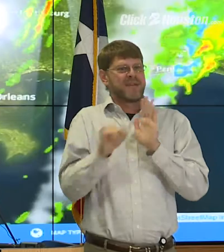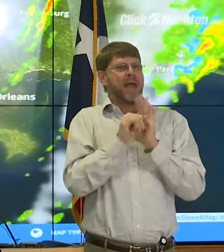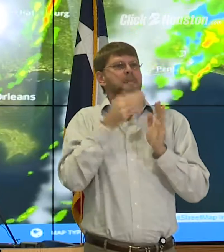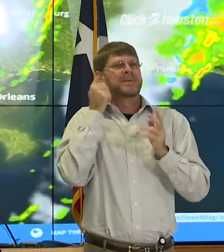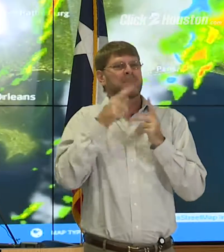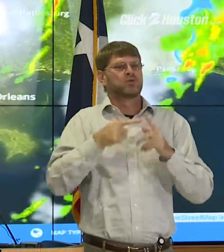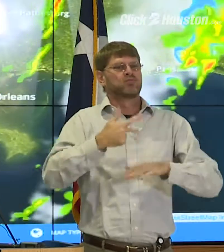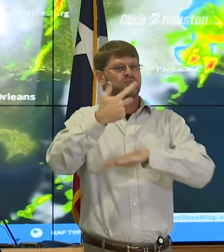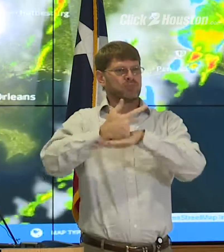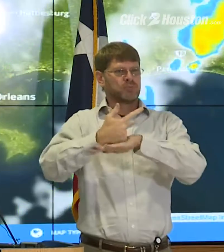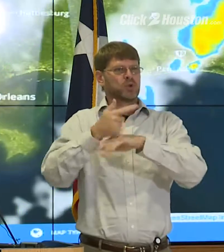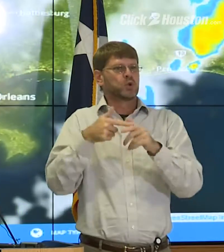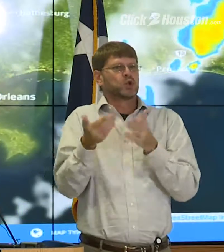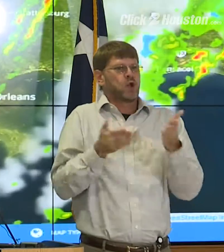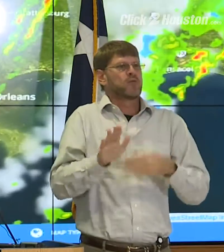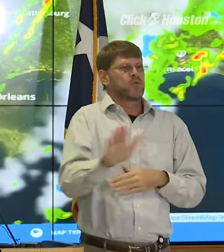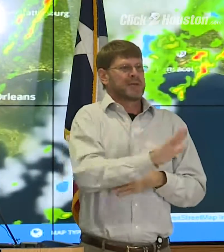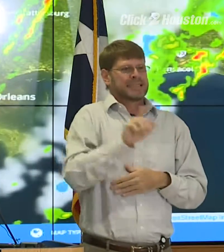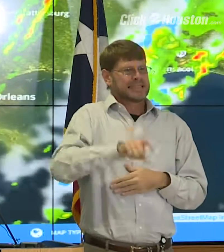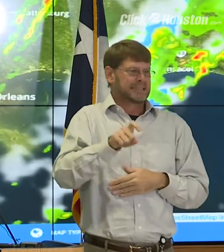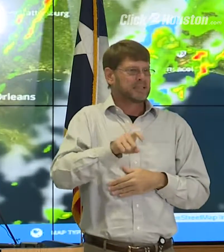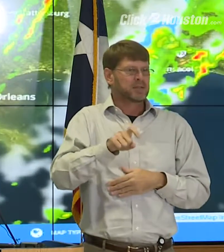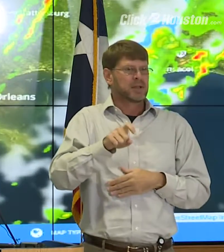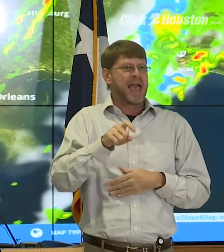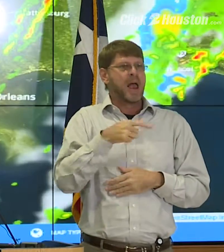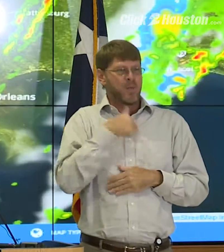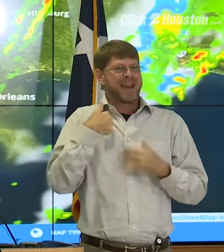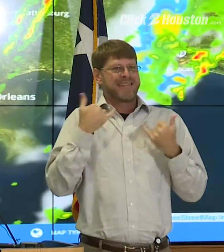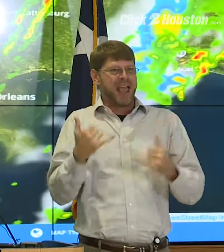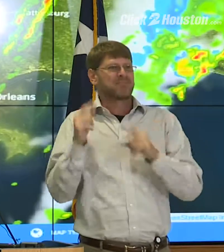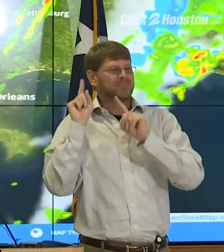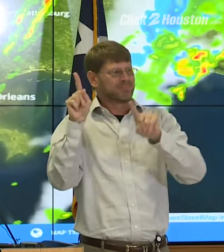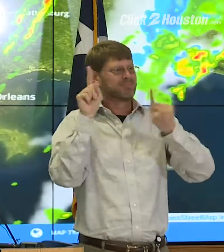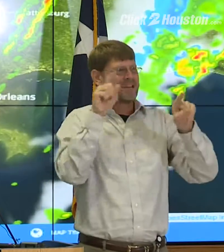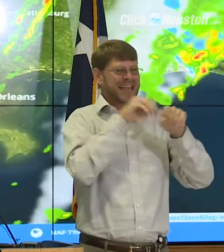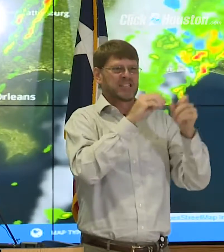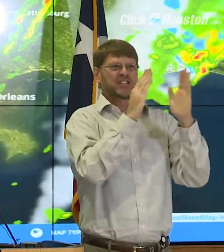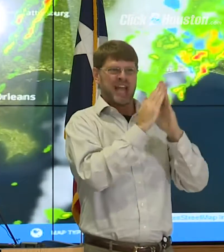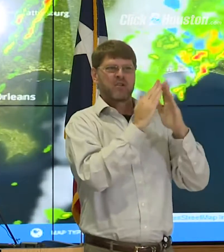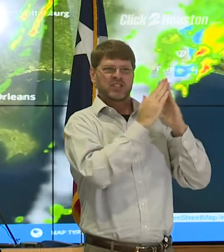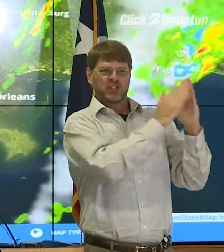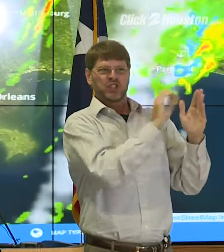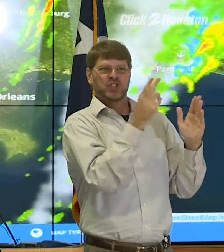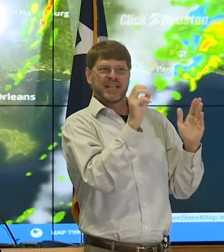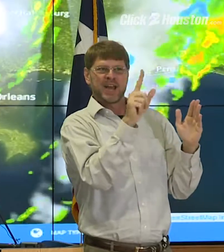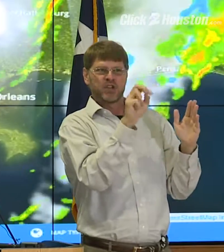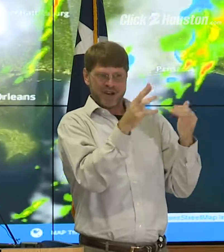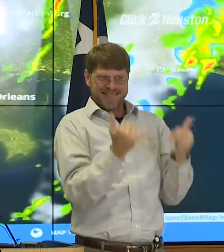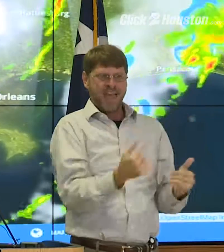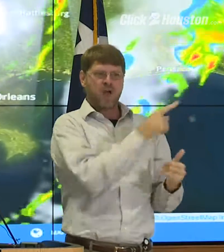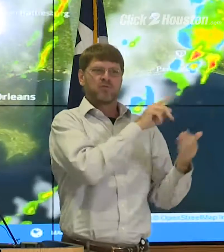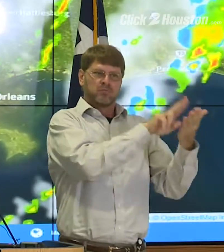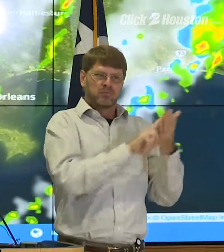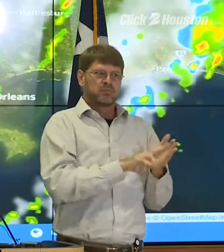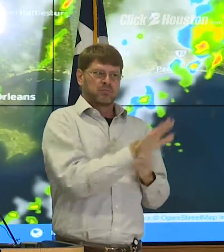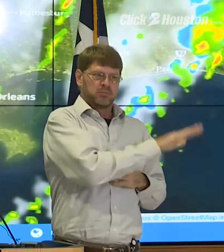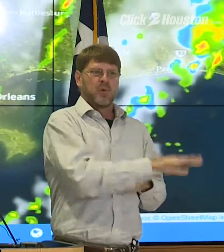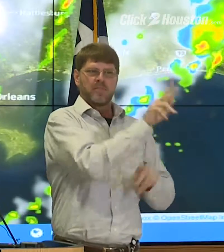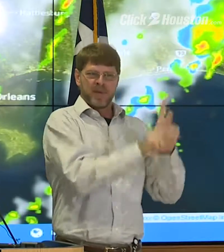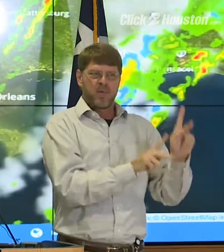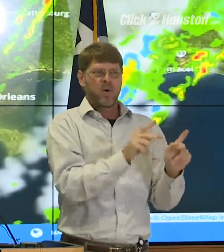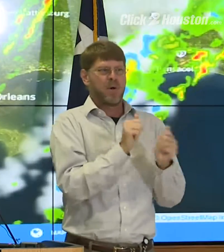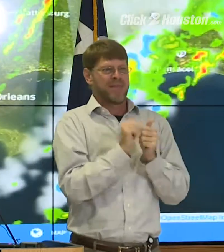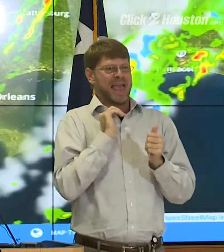the best places that serve the needs of the people. And we are actively out in shelters now, registering people